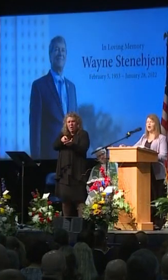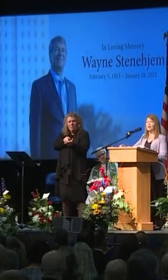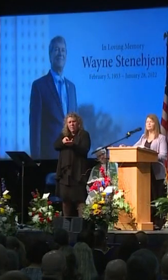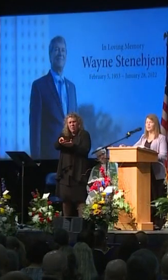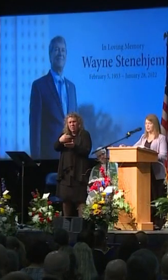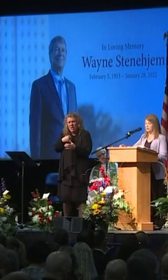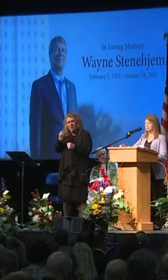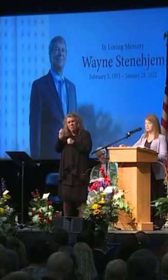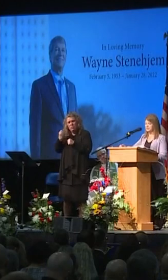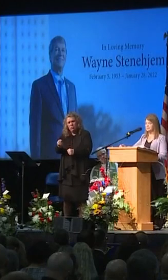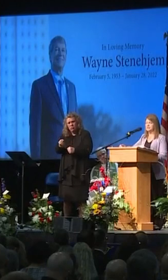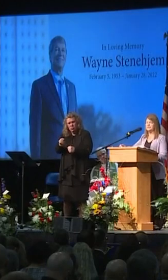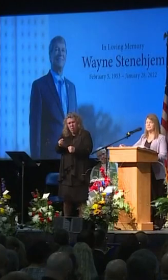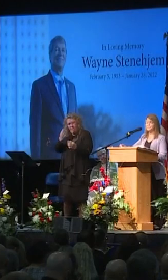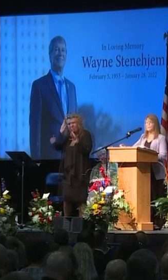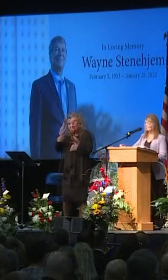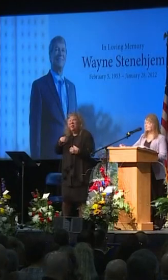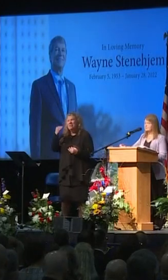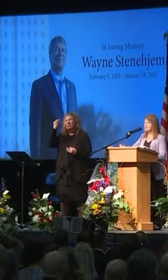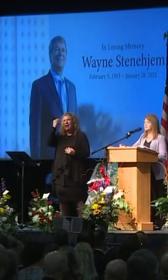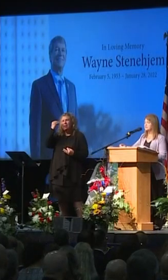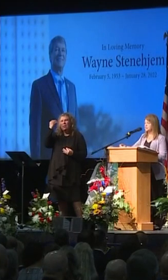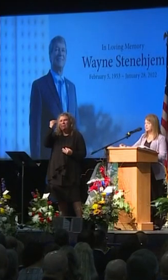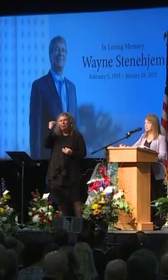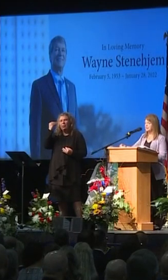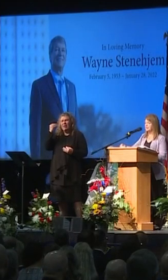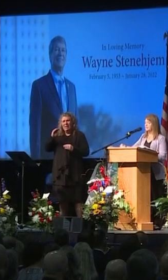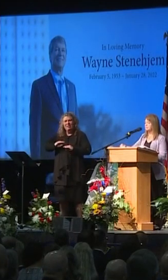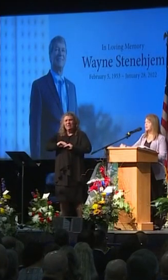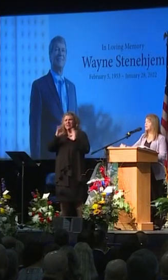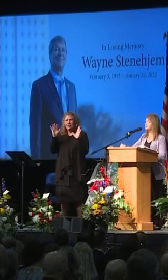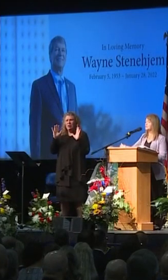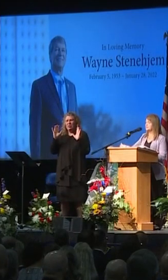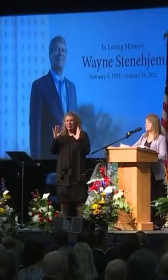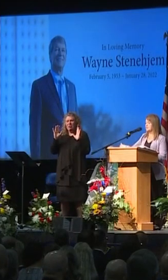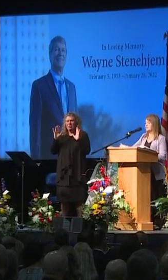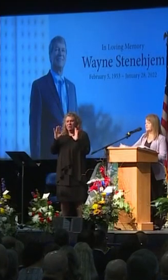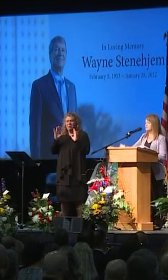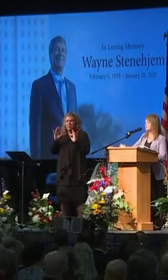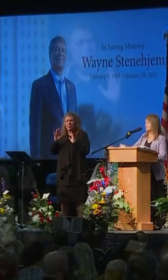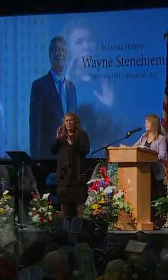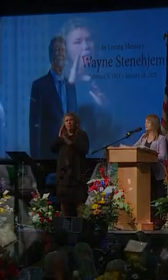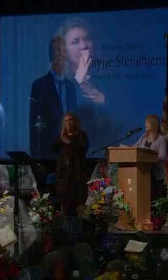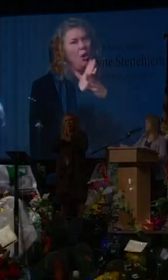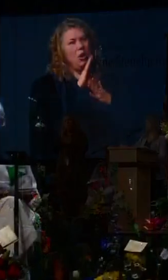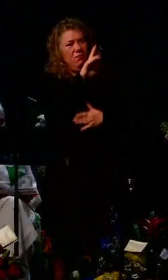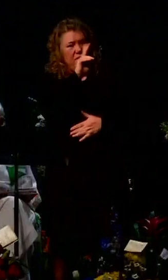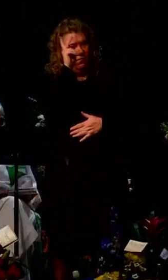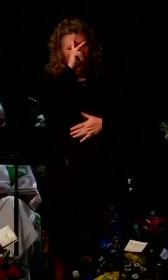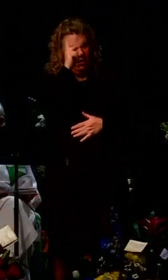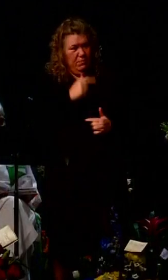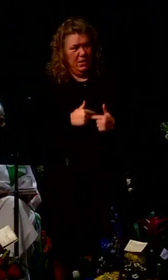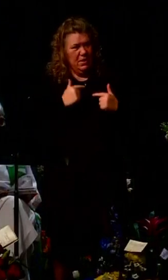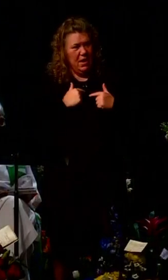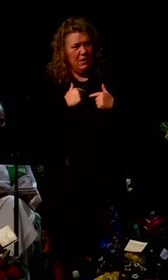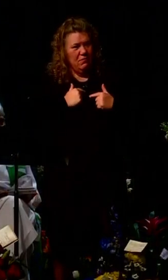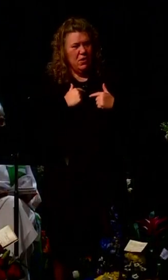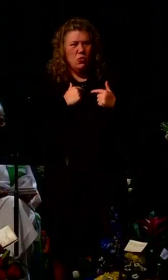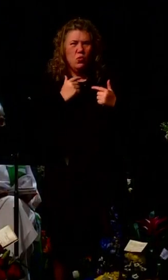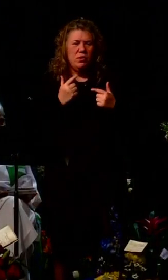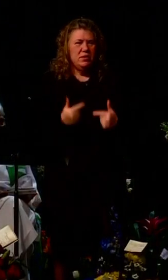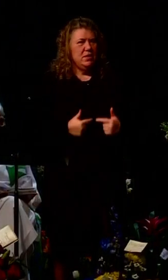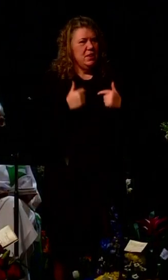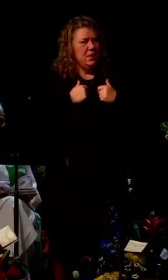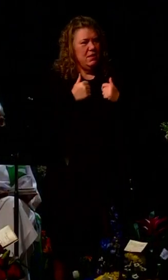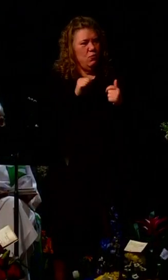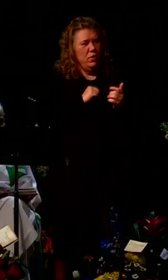having strong moral principles. It is clear to me that part of his philosophy of life was to live with integrity,